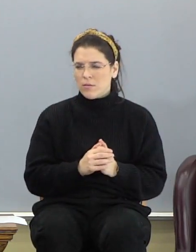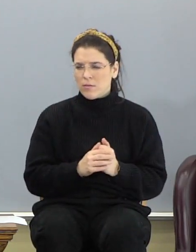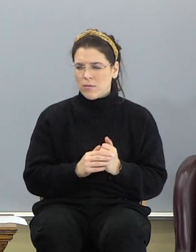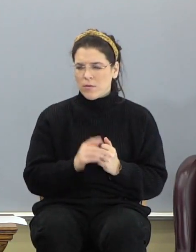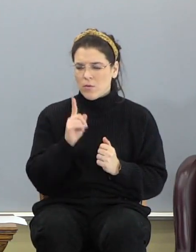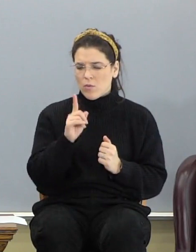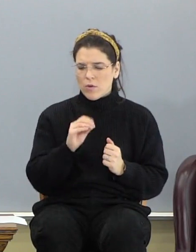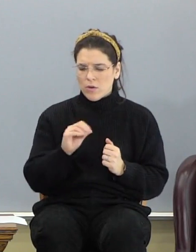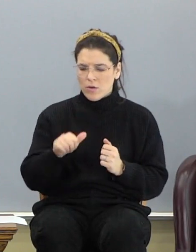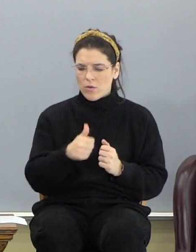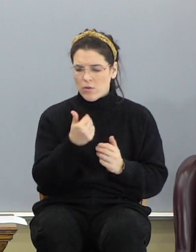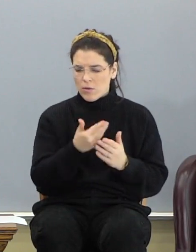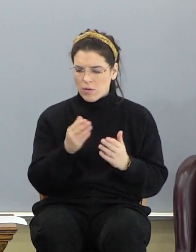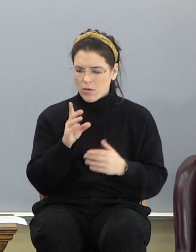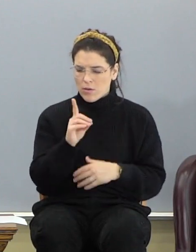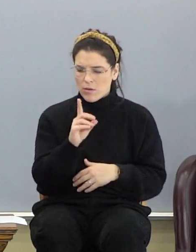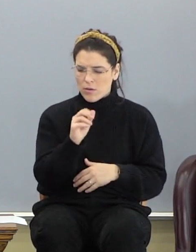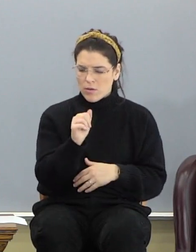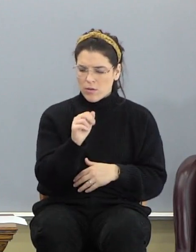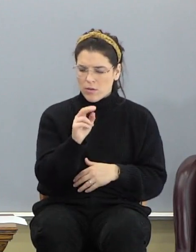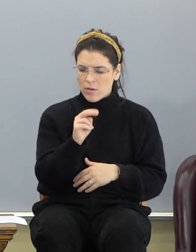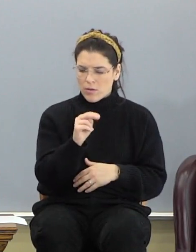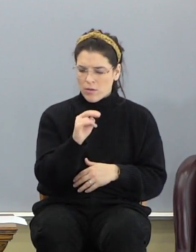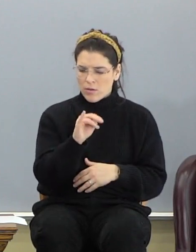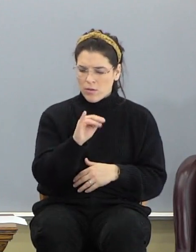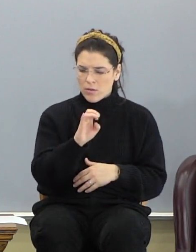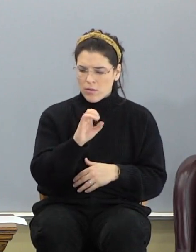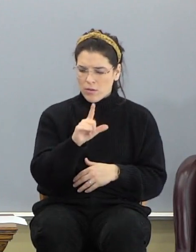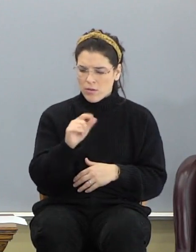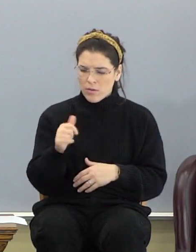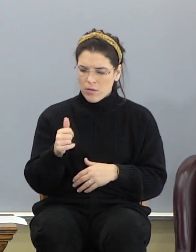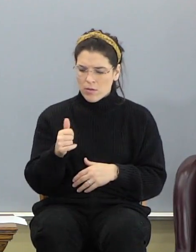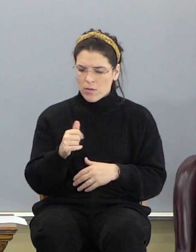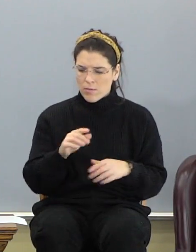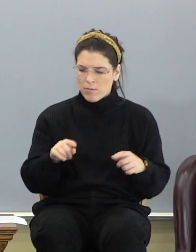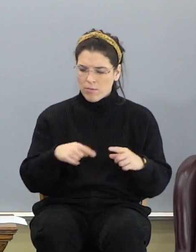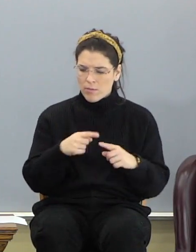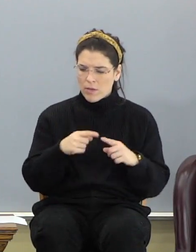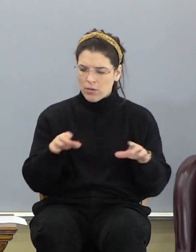One other thing, Daniel chapter 10, about the activity that's in heaven.